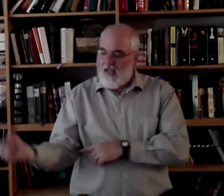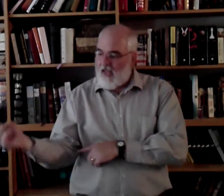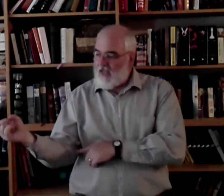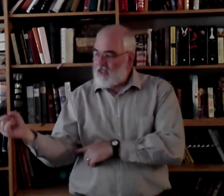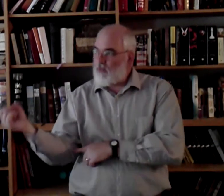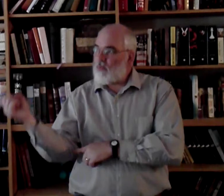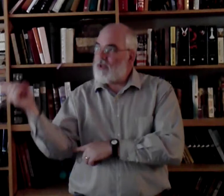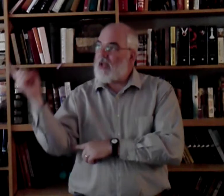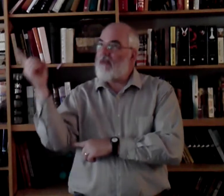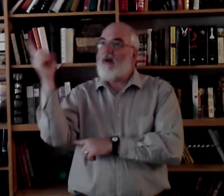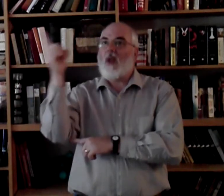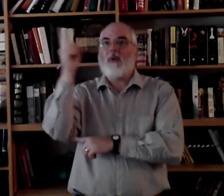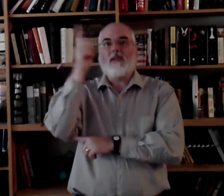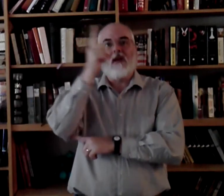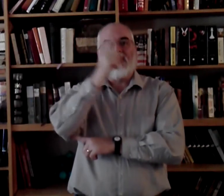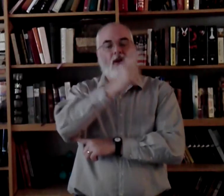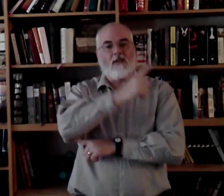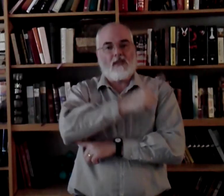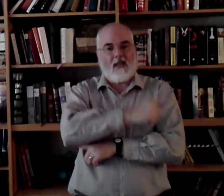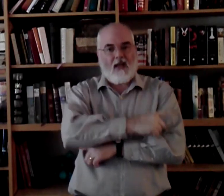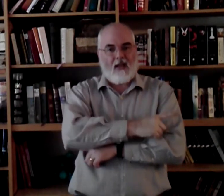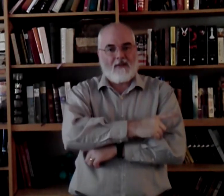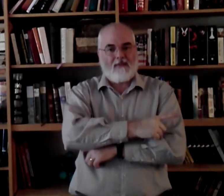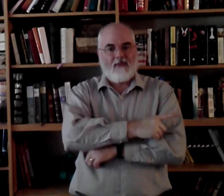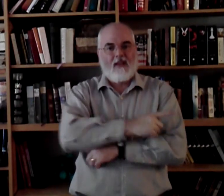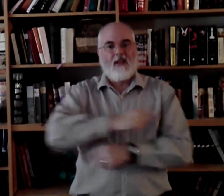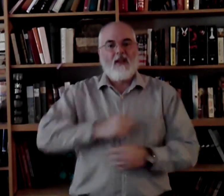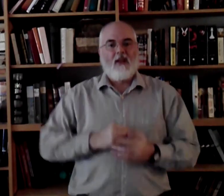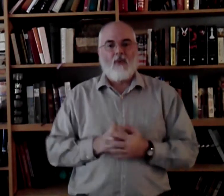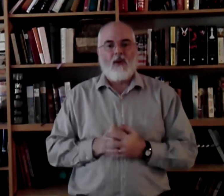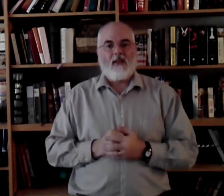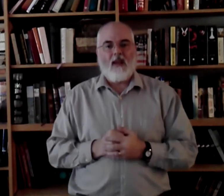is just kind of following the sun across the sky. One day. day.